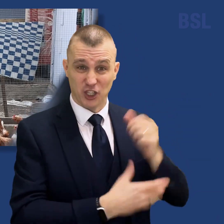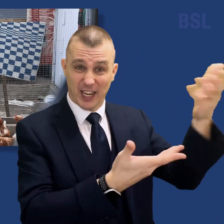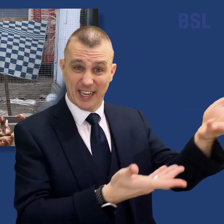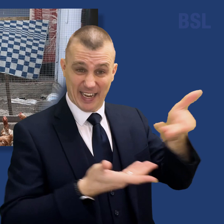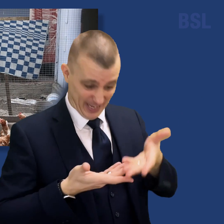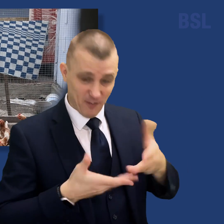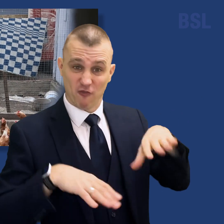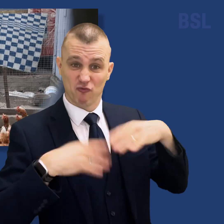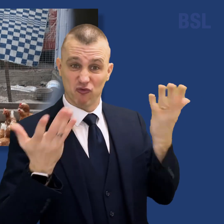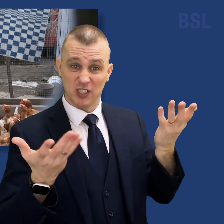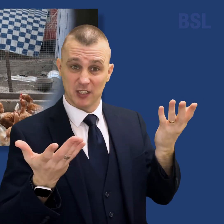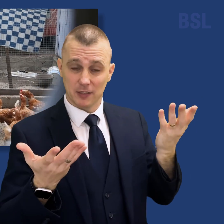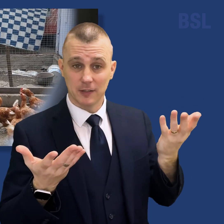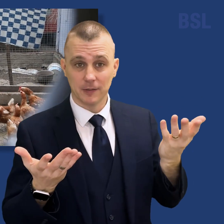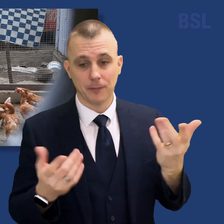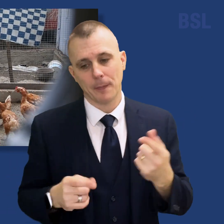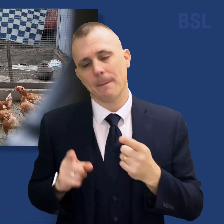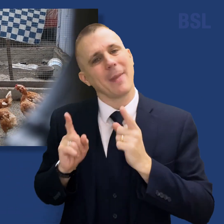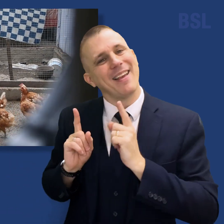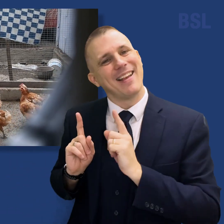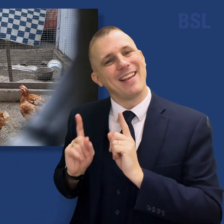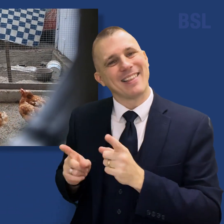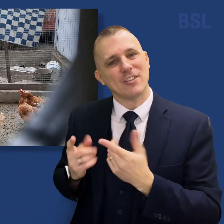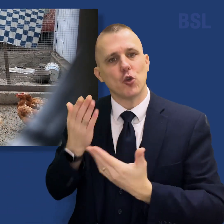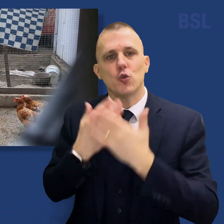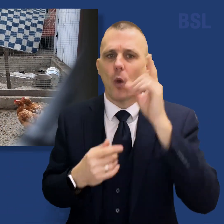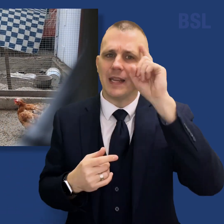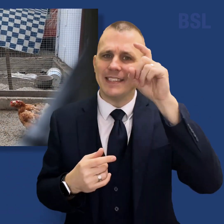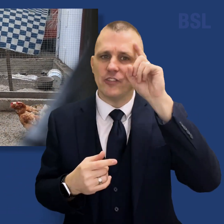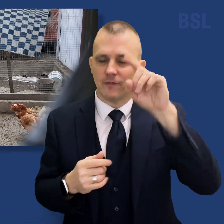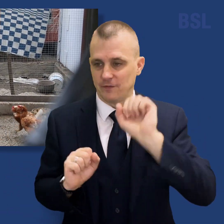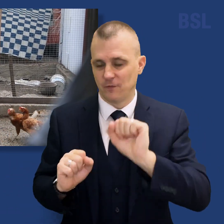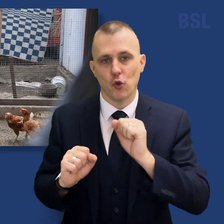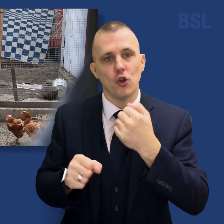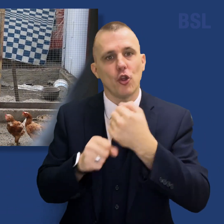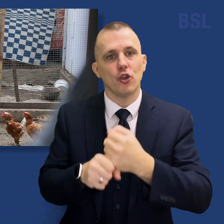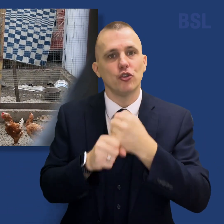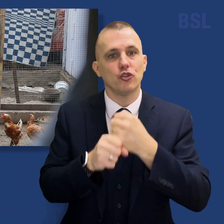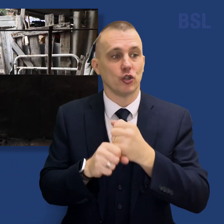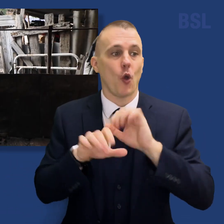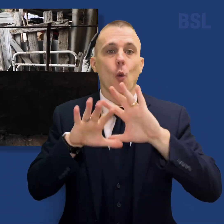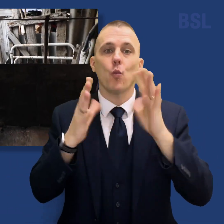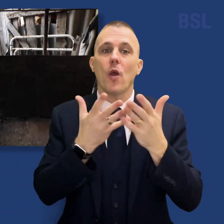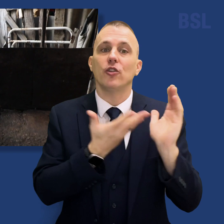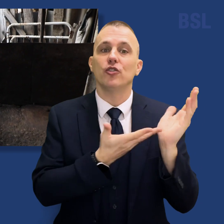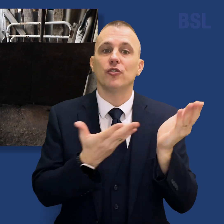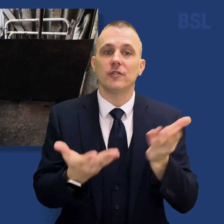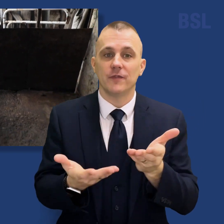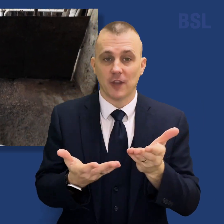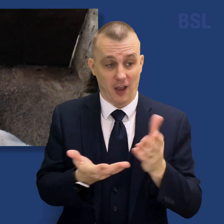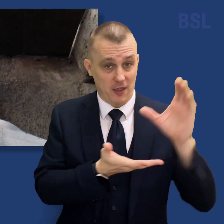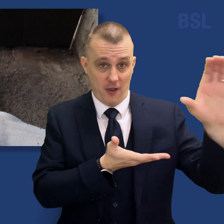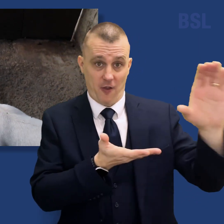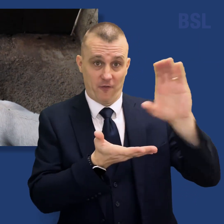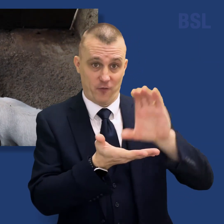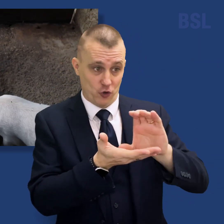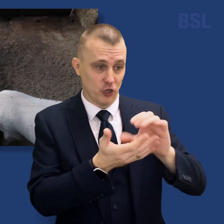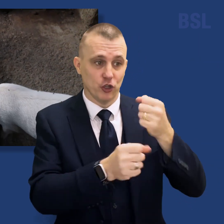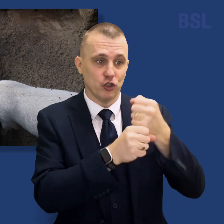chickens like this for free. This is all part of an initiative established by the Church World Service with funding from the